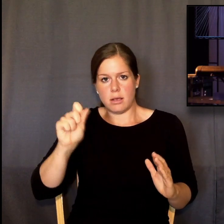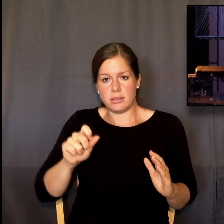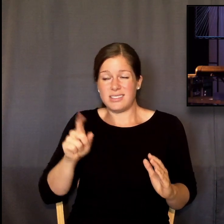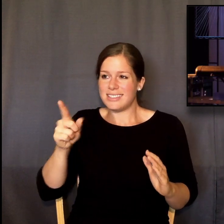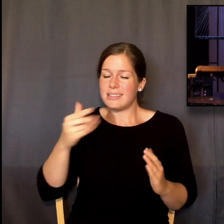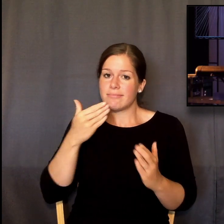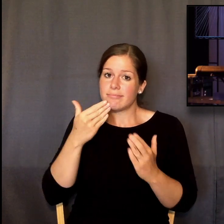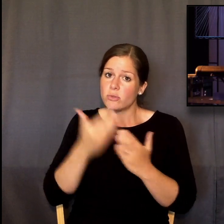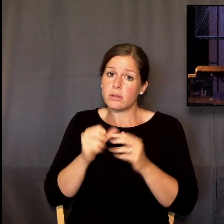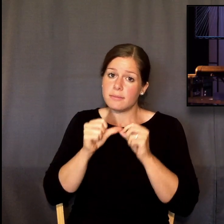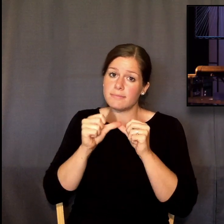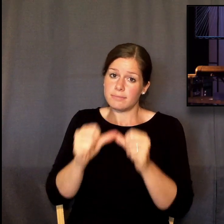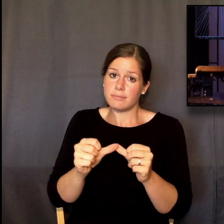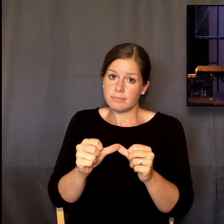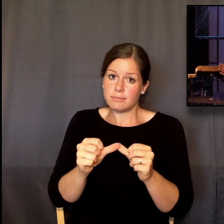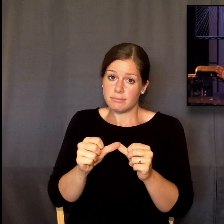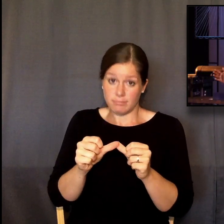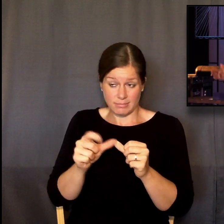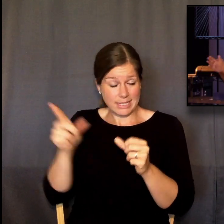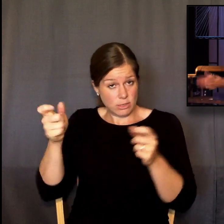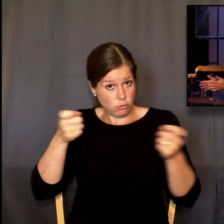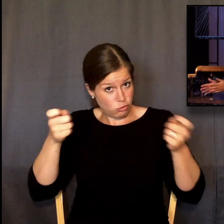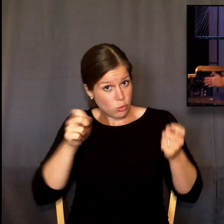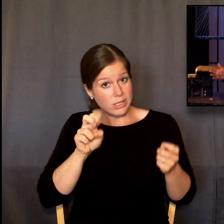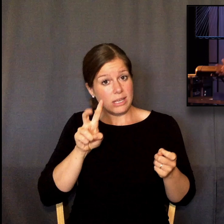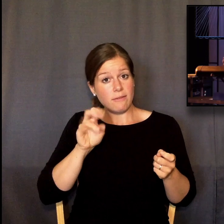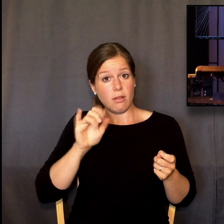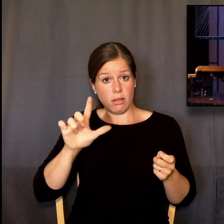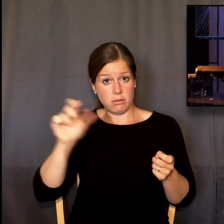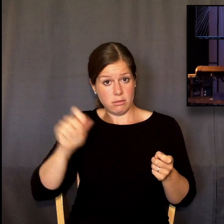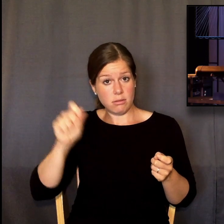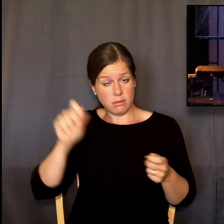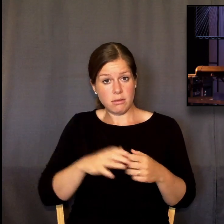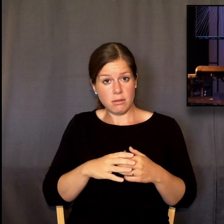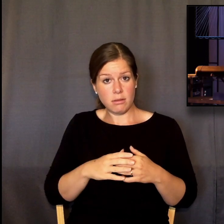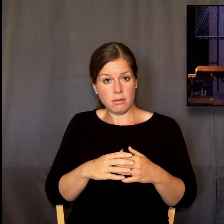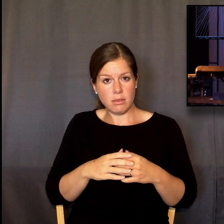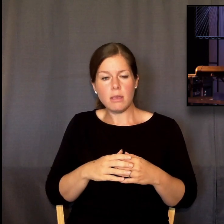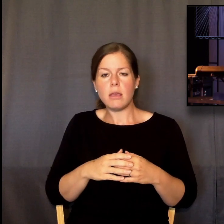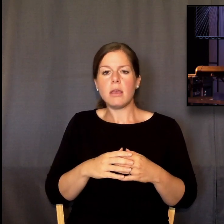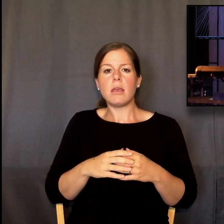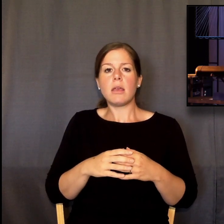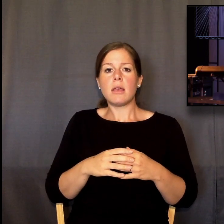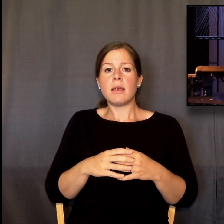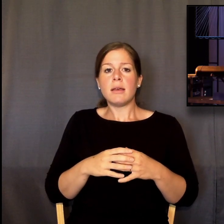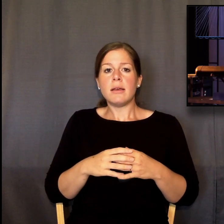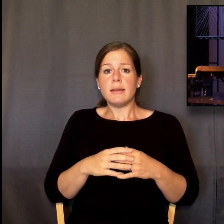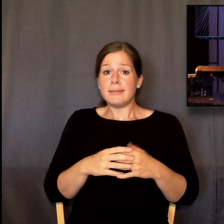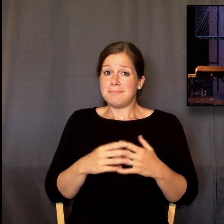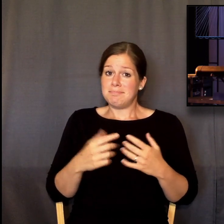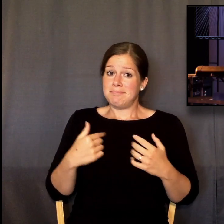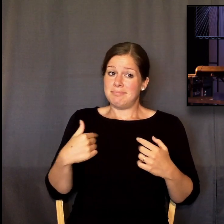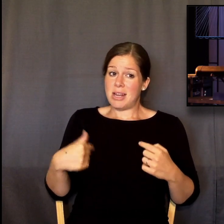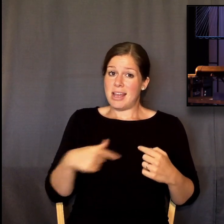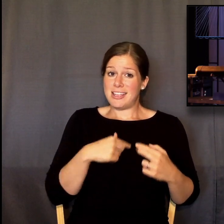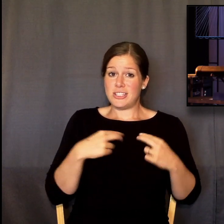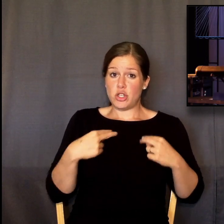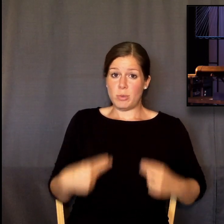He he is in control of evil in such a way that when it comes to moral evil, human beings are responsible for that evil, while he